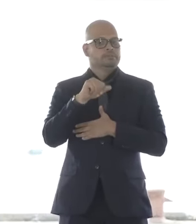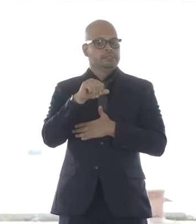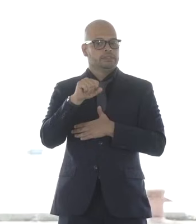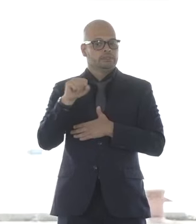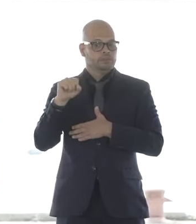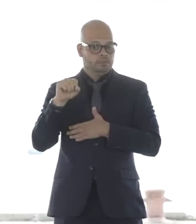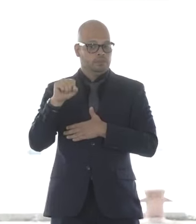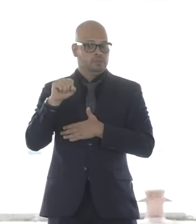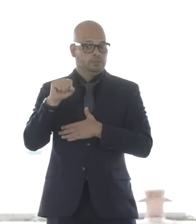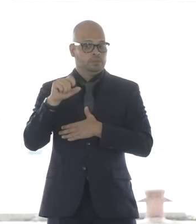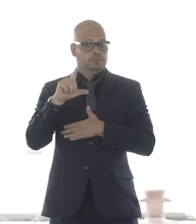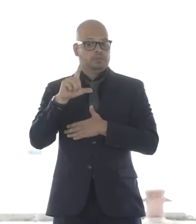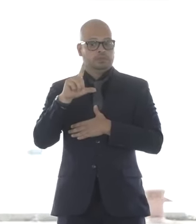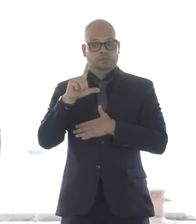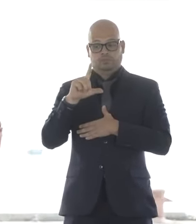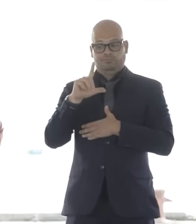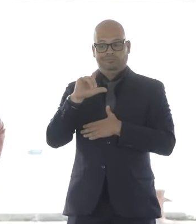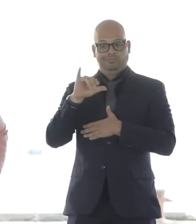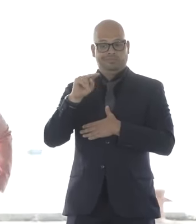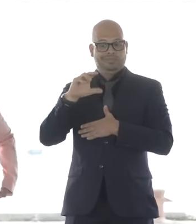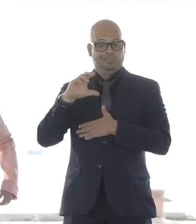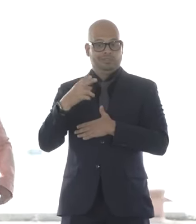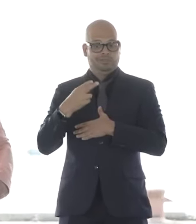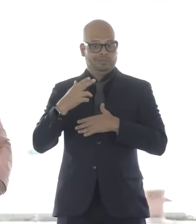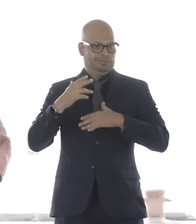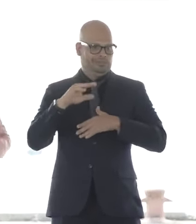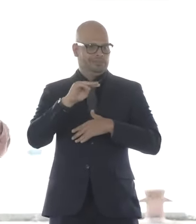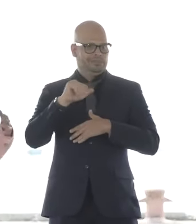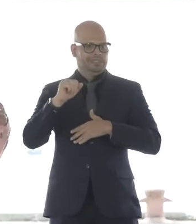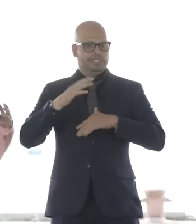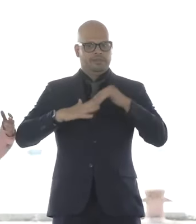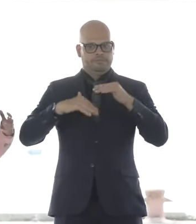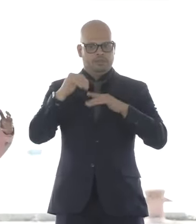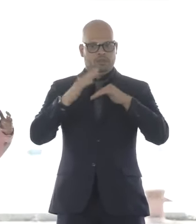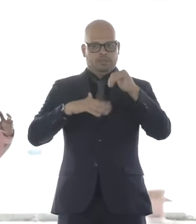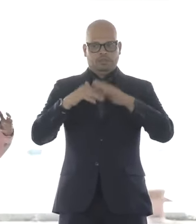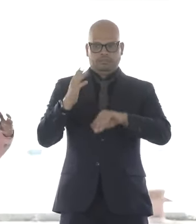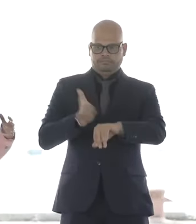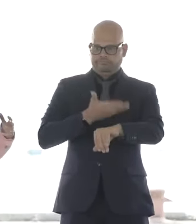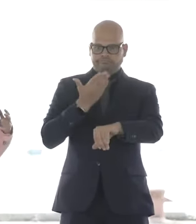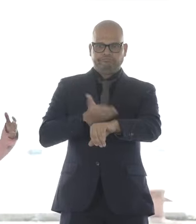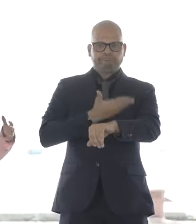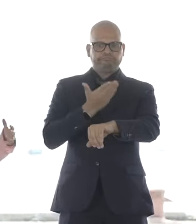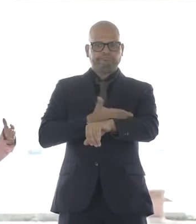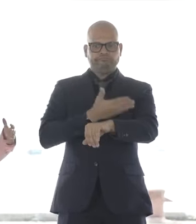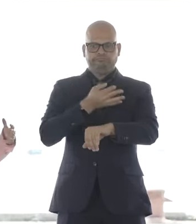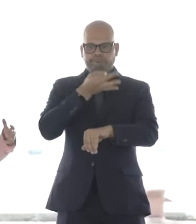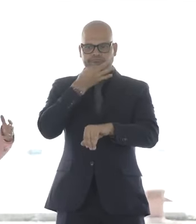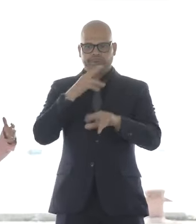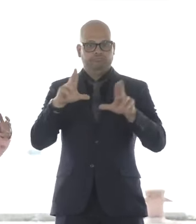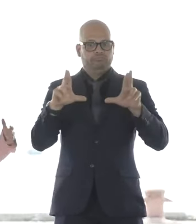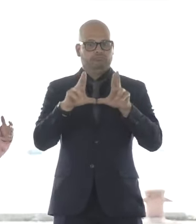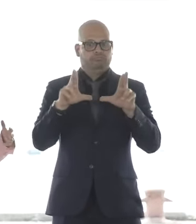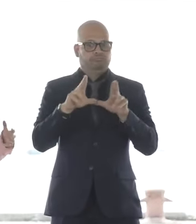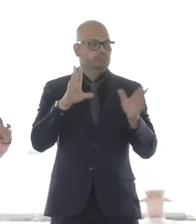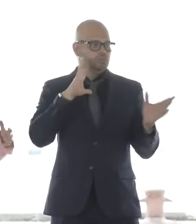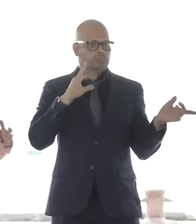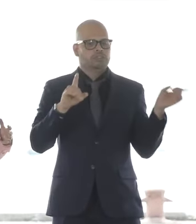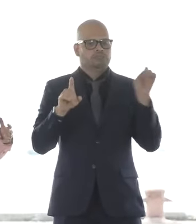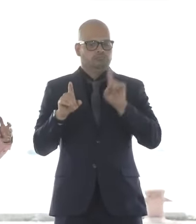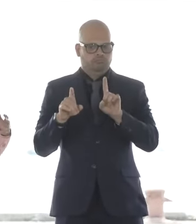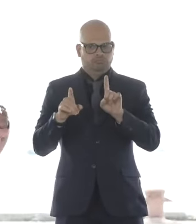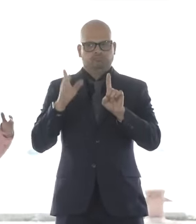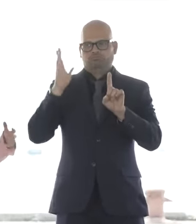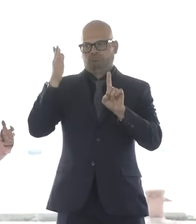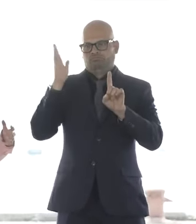I know we're going to hear from Rodrigo Badaro in just a little bit. It's just so important, you know, that we here in Massachusetts show a way